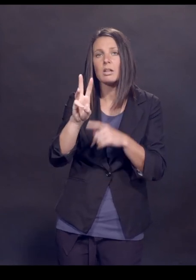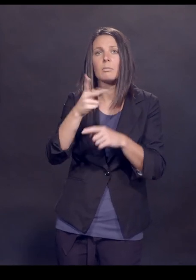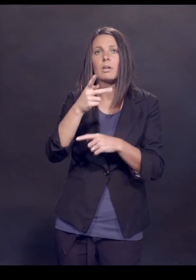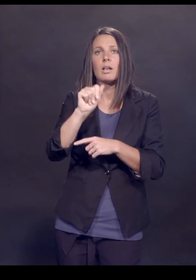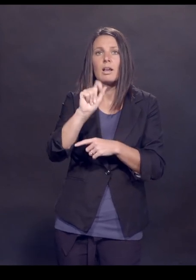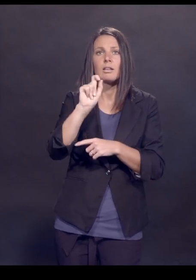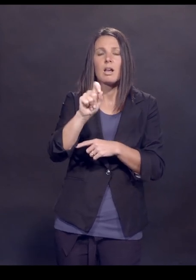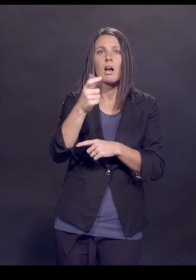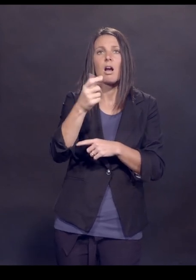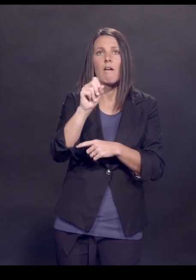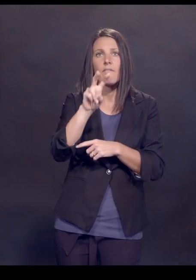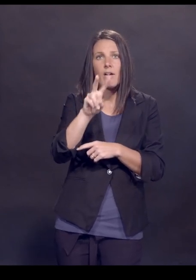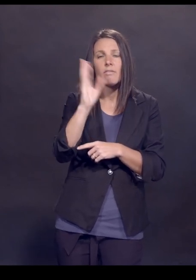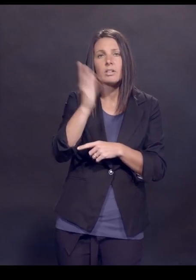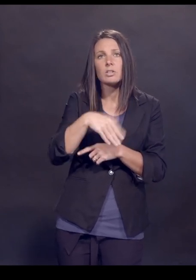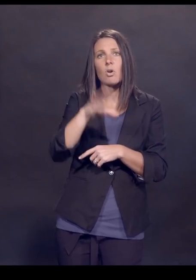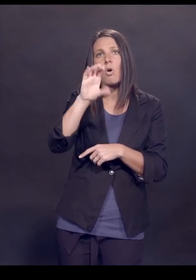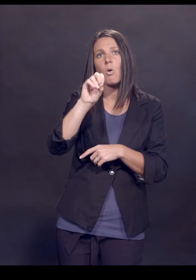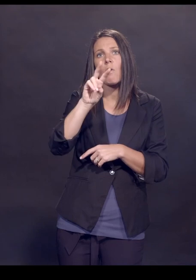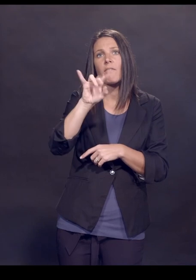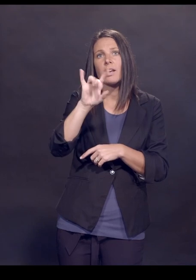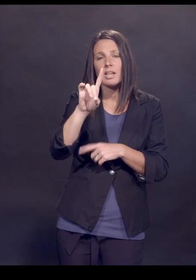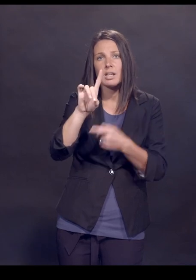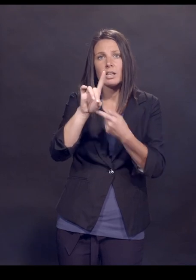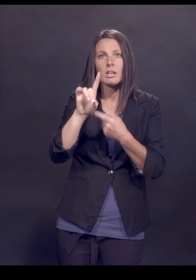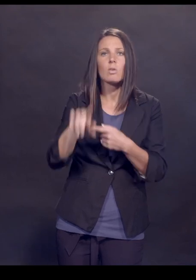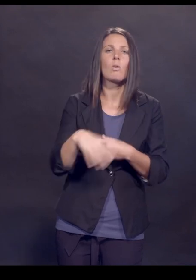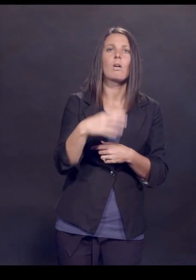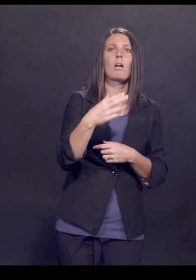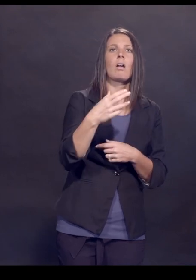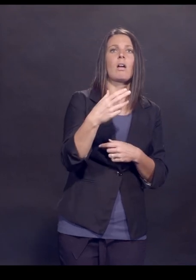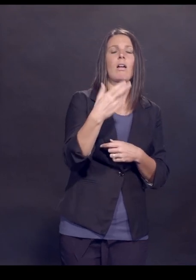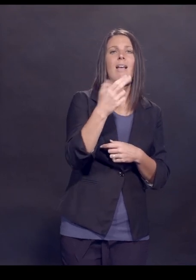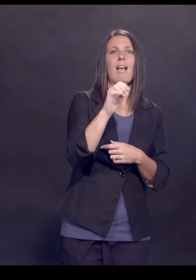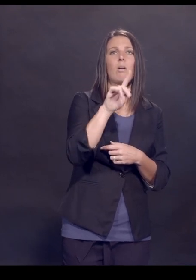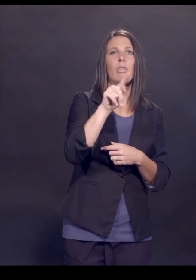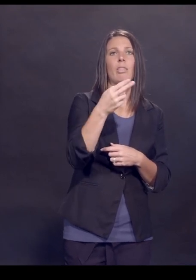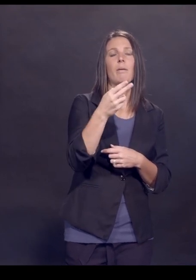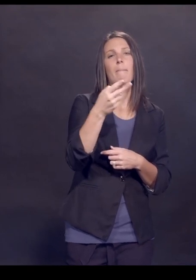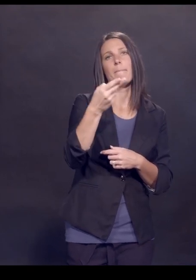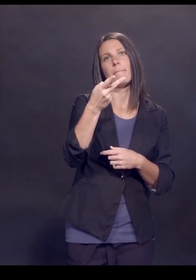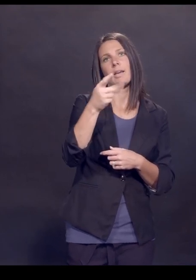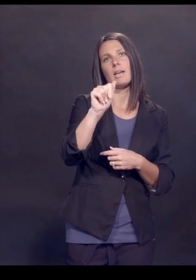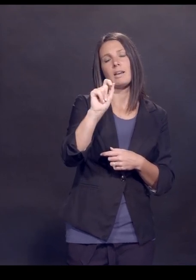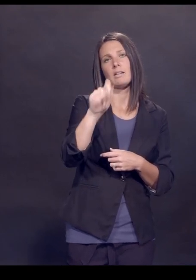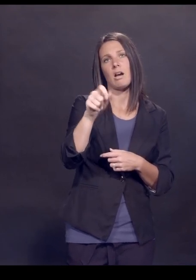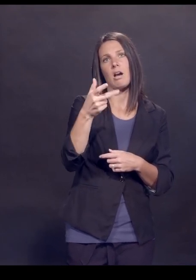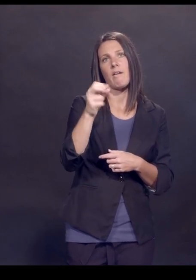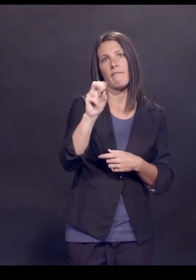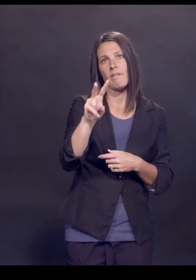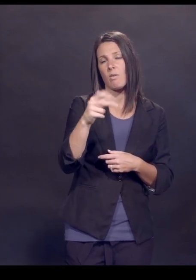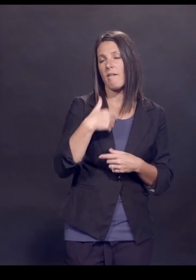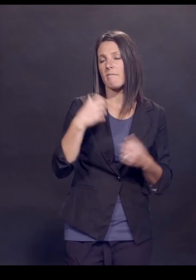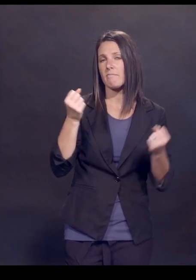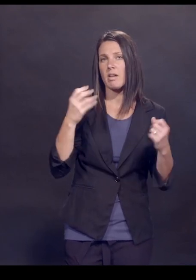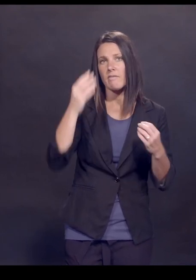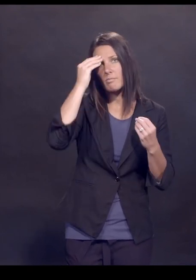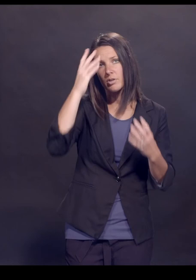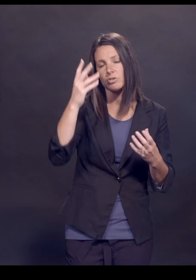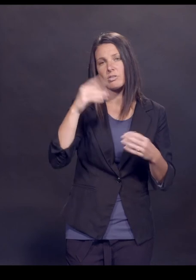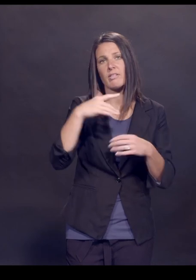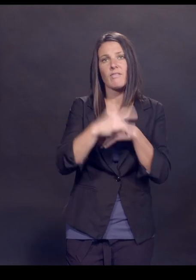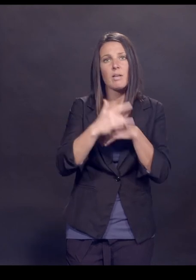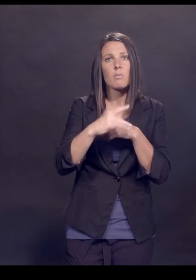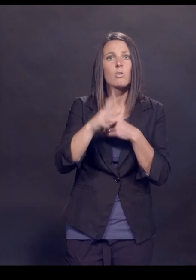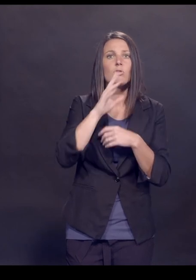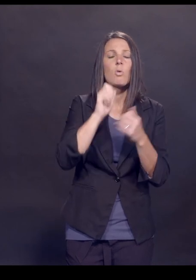pa.gov slash COVID, or healthpa.gov. Lots of information available. Talk to your health care